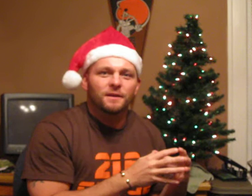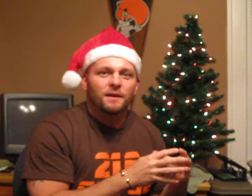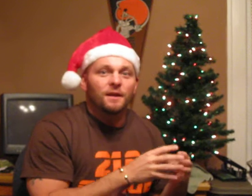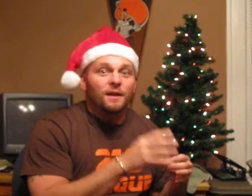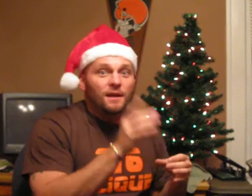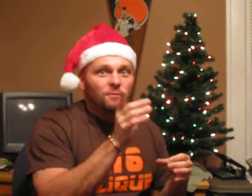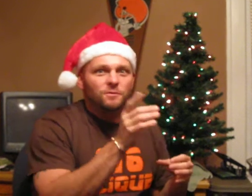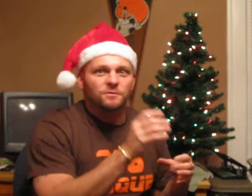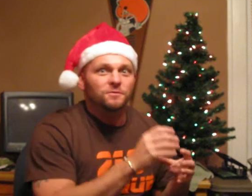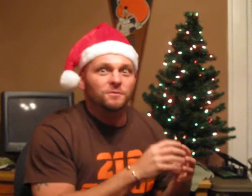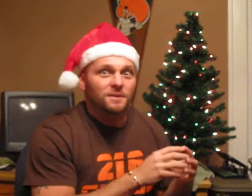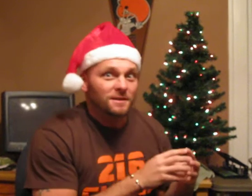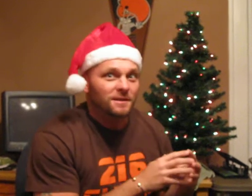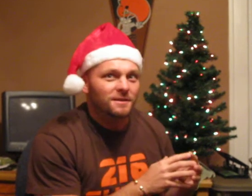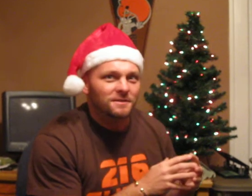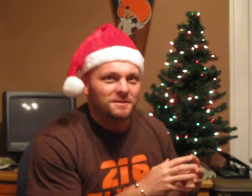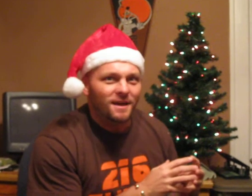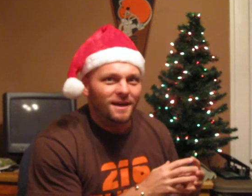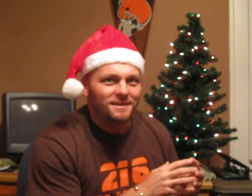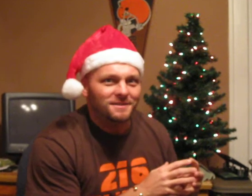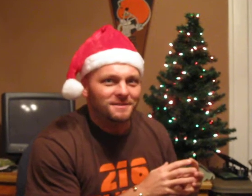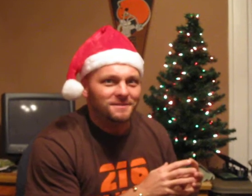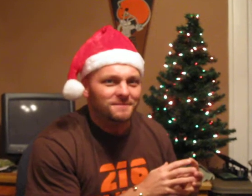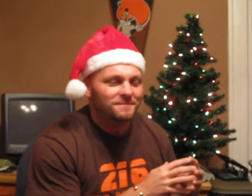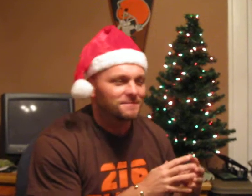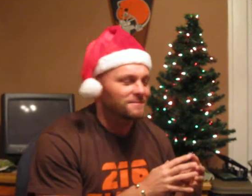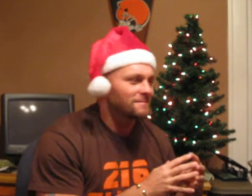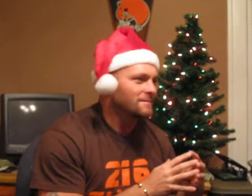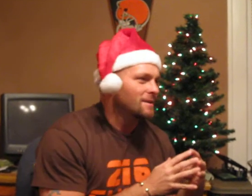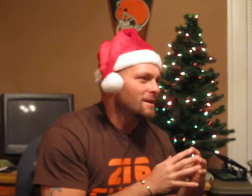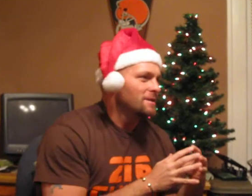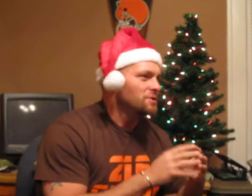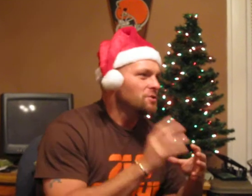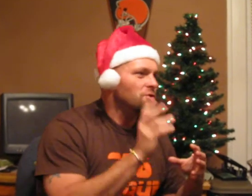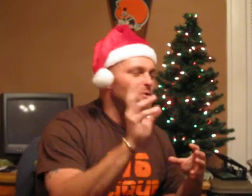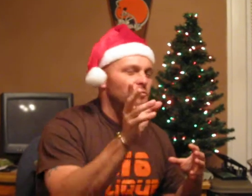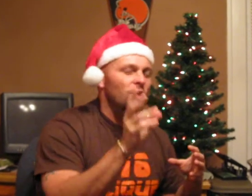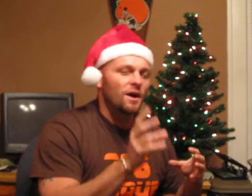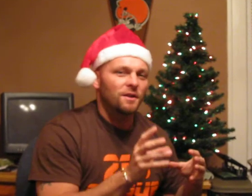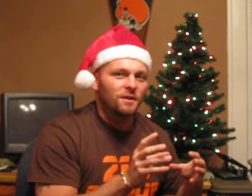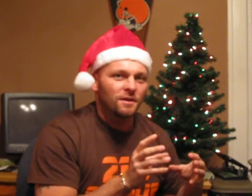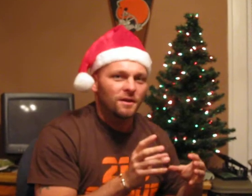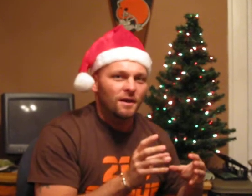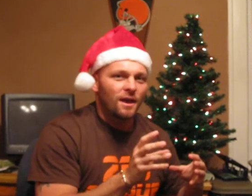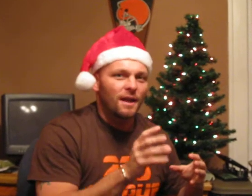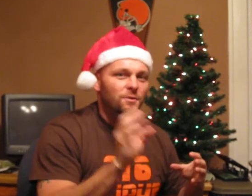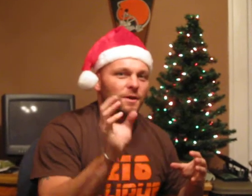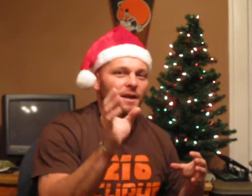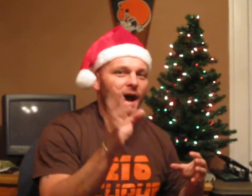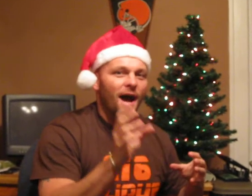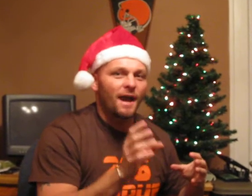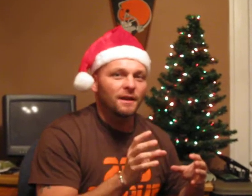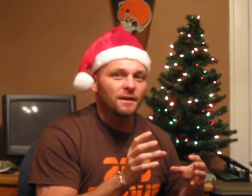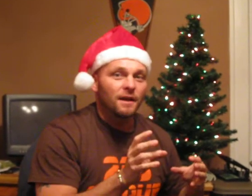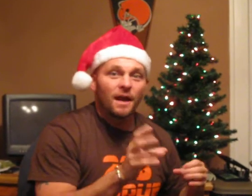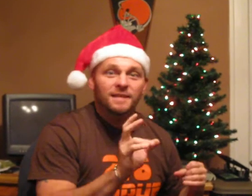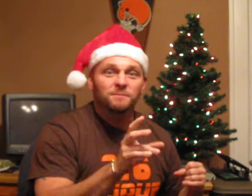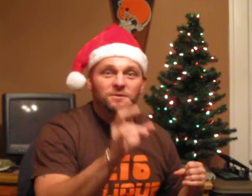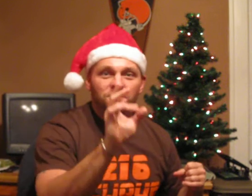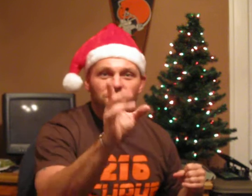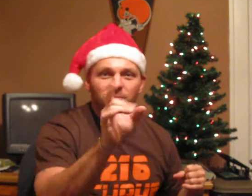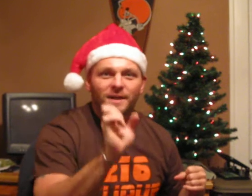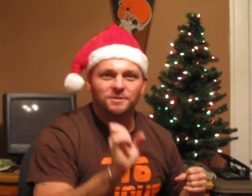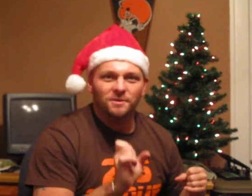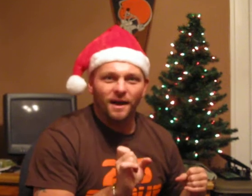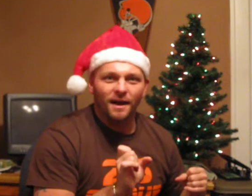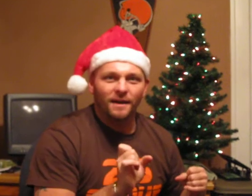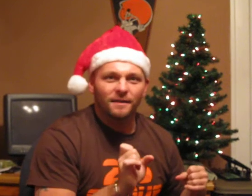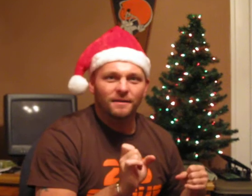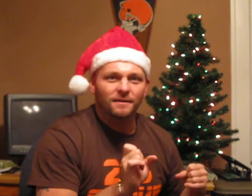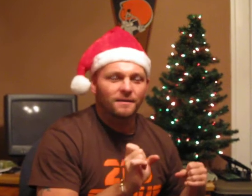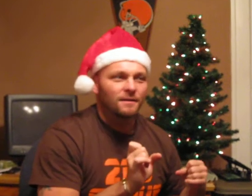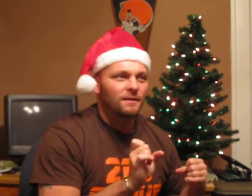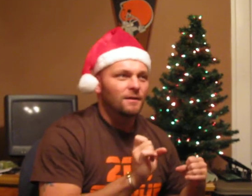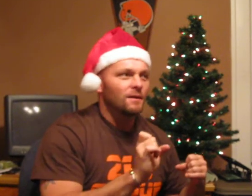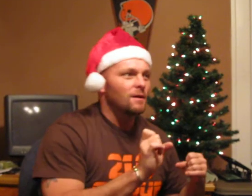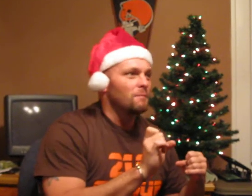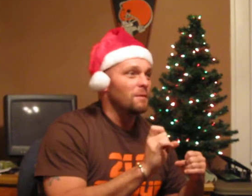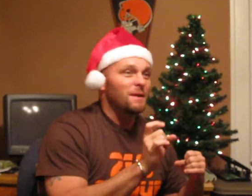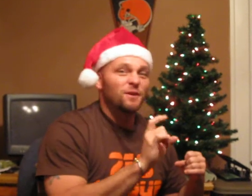he will truly kick his ass. See, you can run and you can hide as much as you may try. But may you